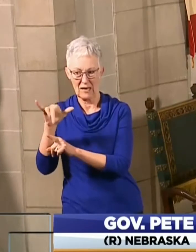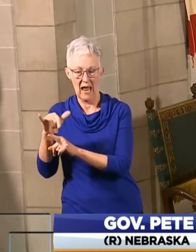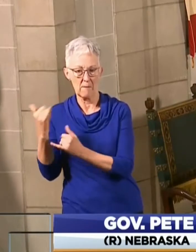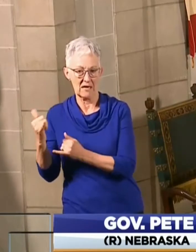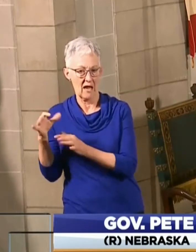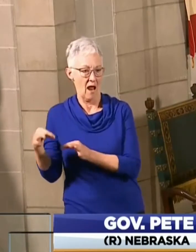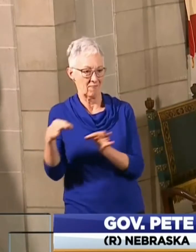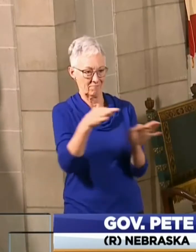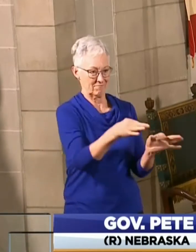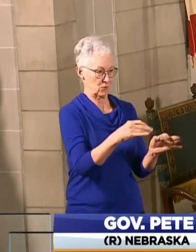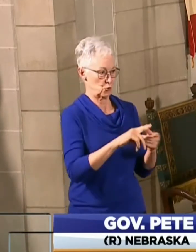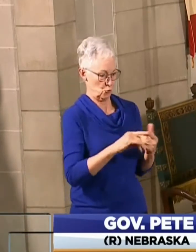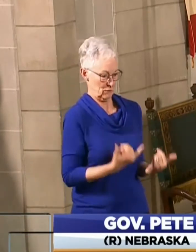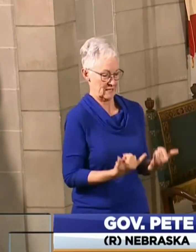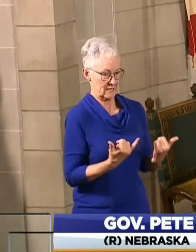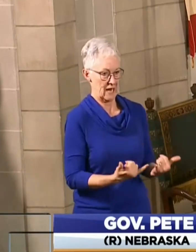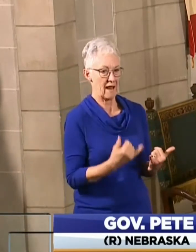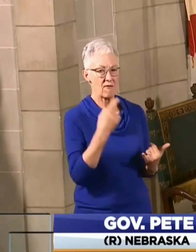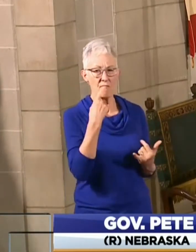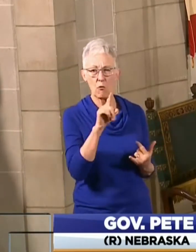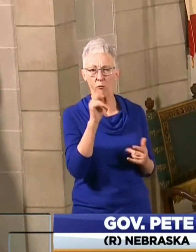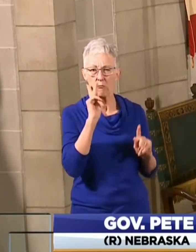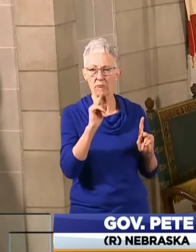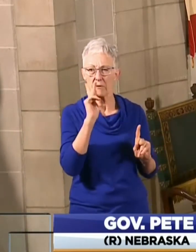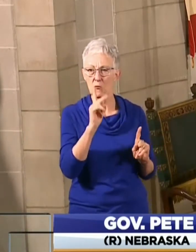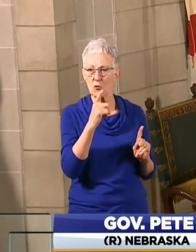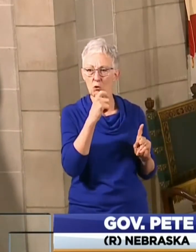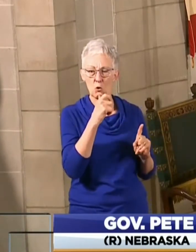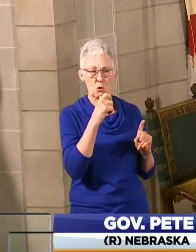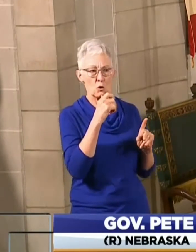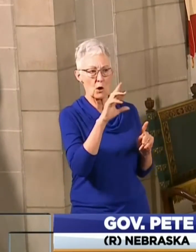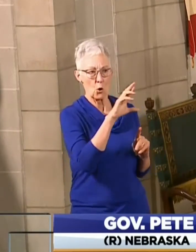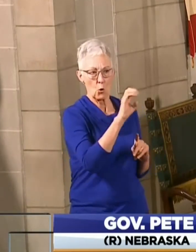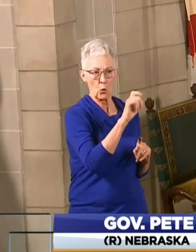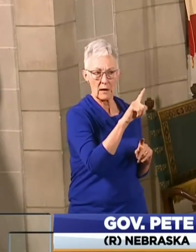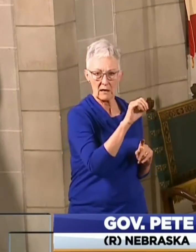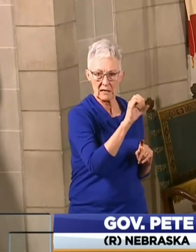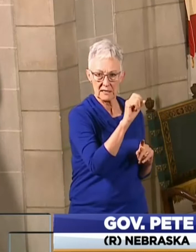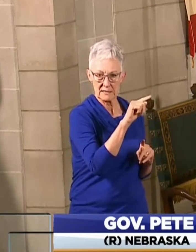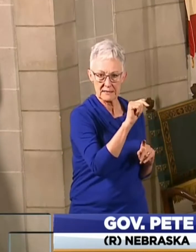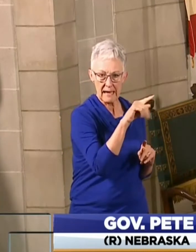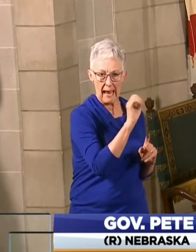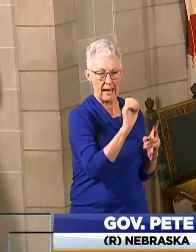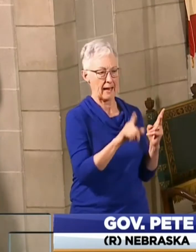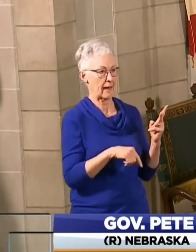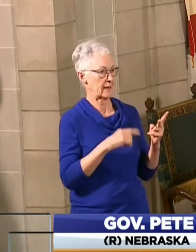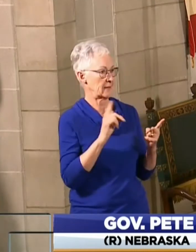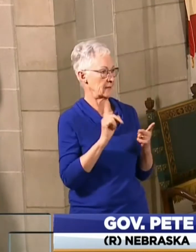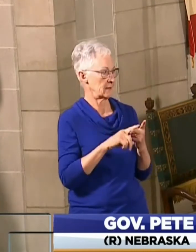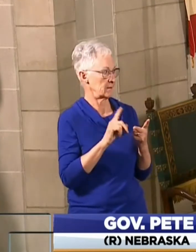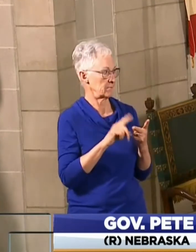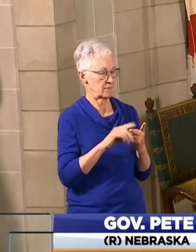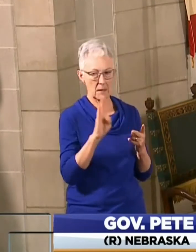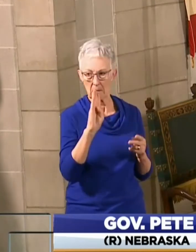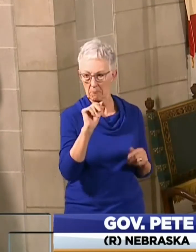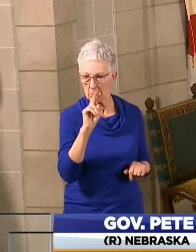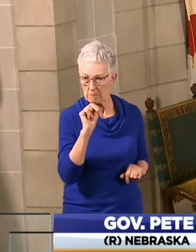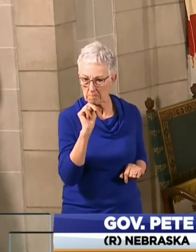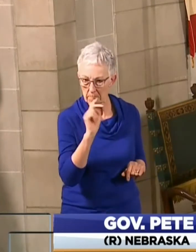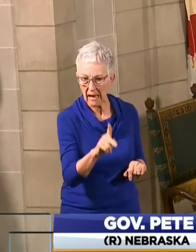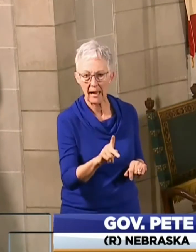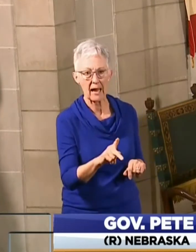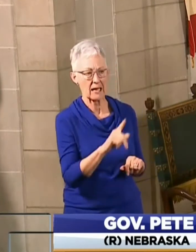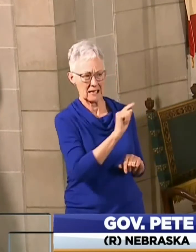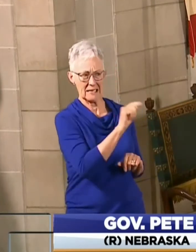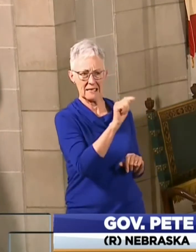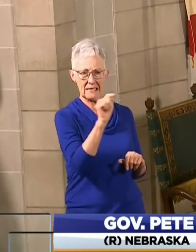mortgages, banking and finance, insurance. It will be impactful for all those categories to give folks